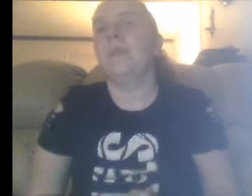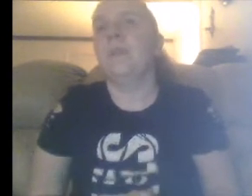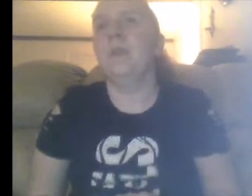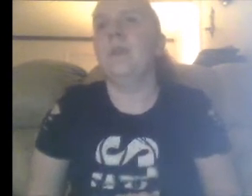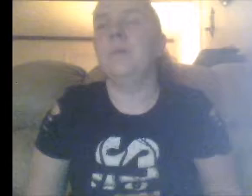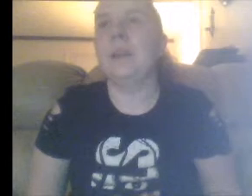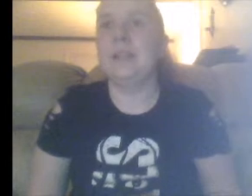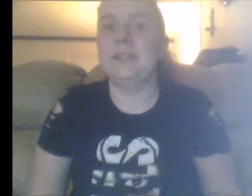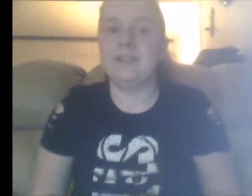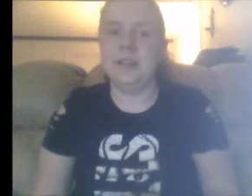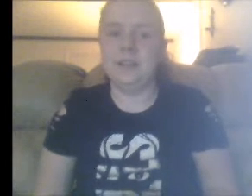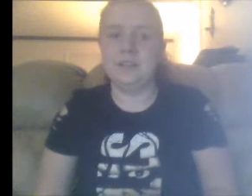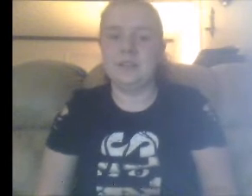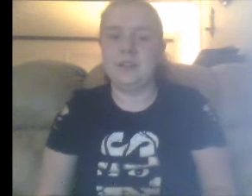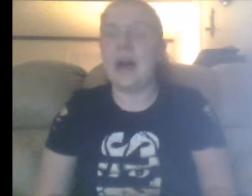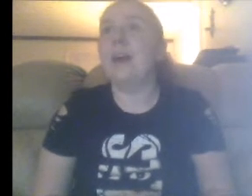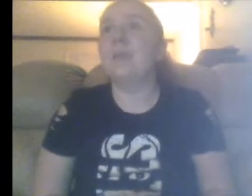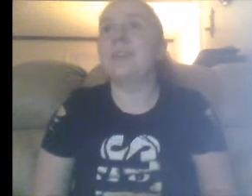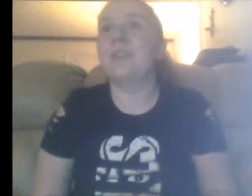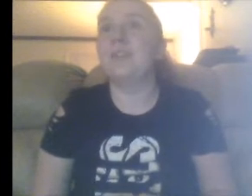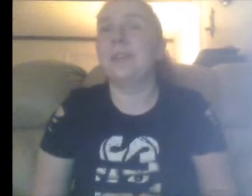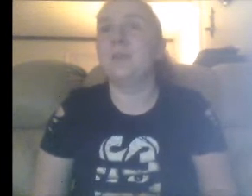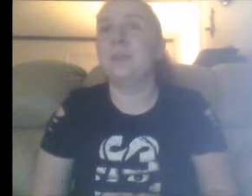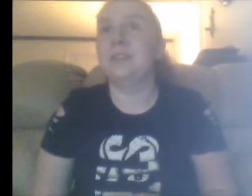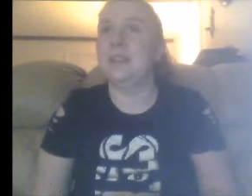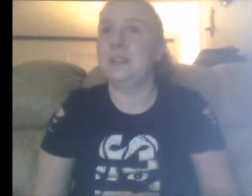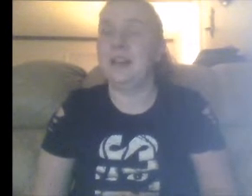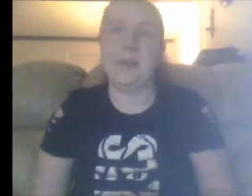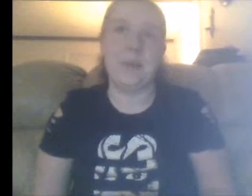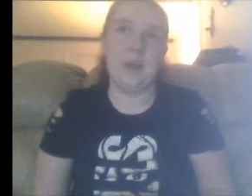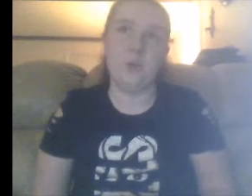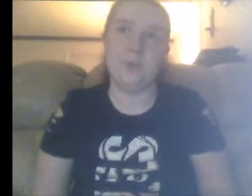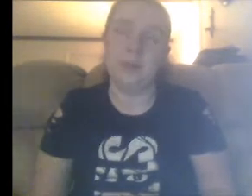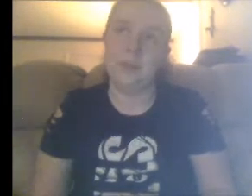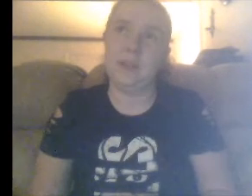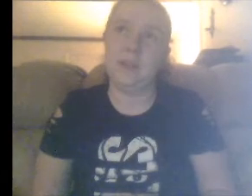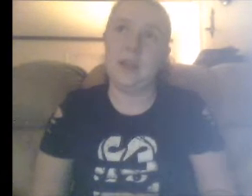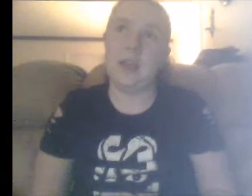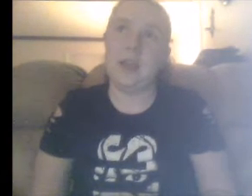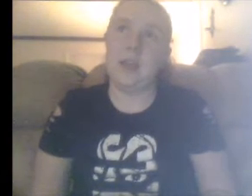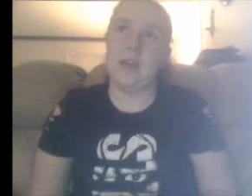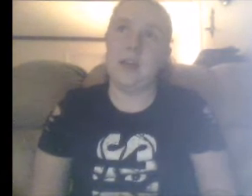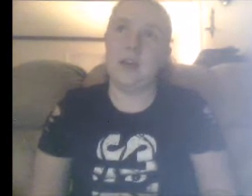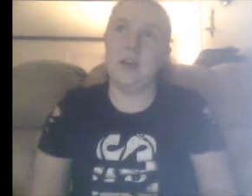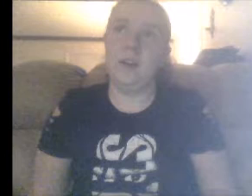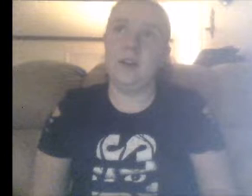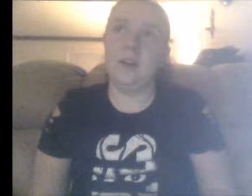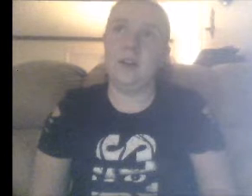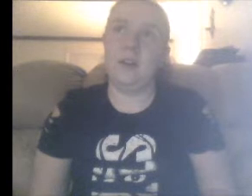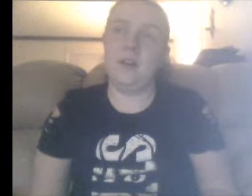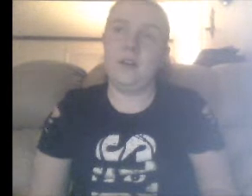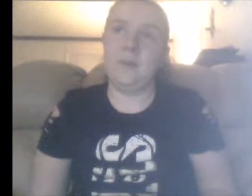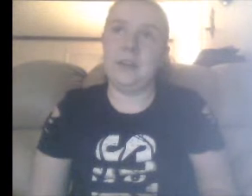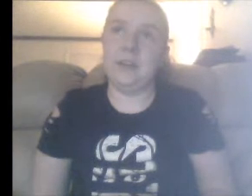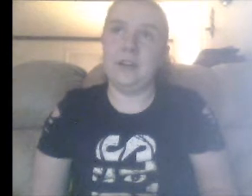Oh man, this is nuts. I hope that Sasha Banks wins this. I have high hopes for this one. Oh my gosh.